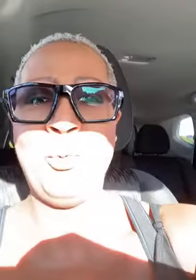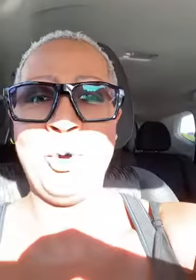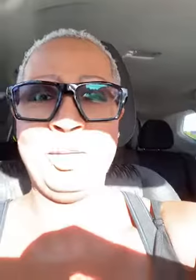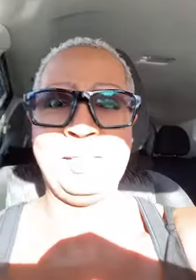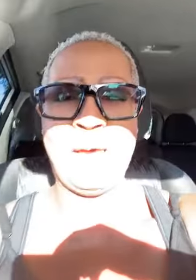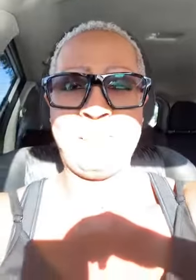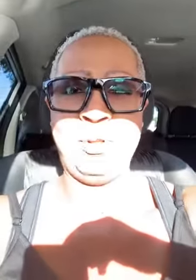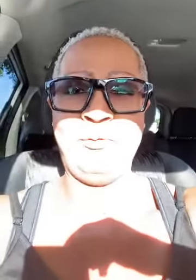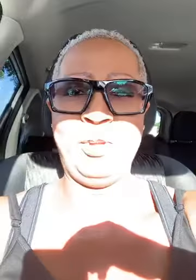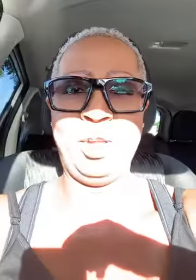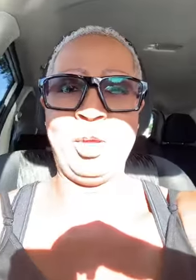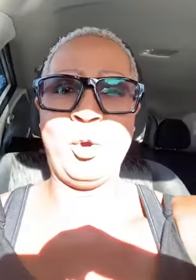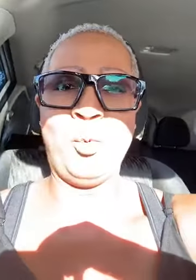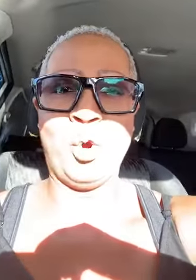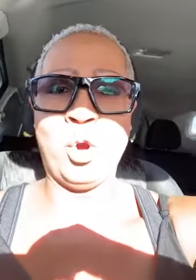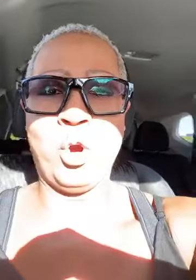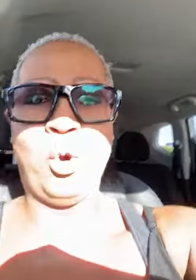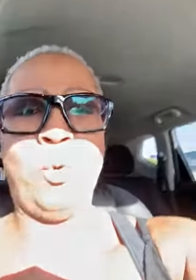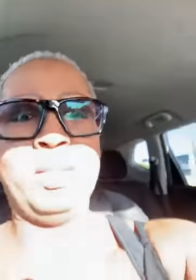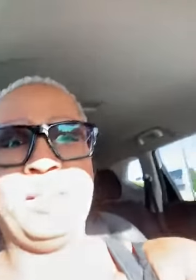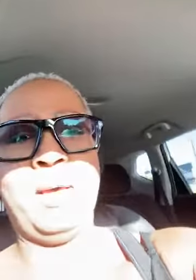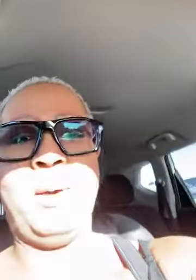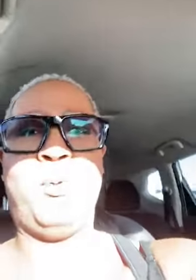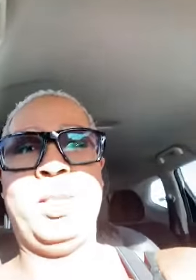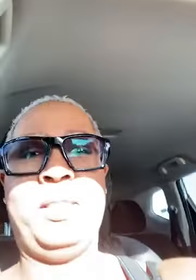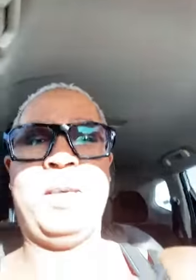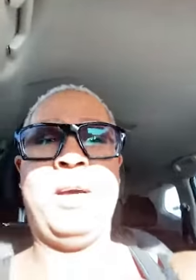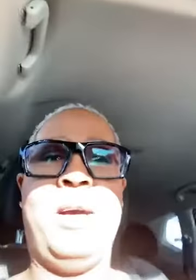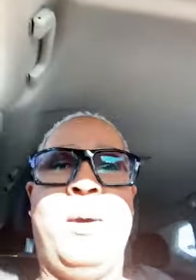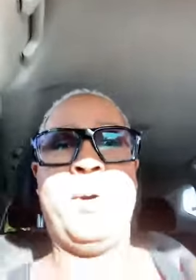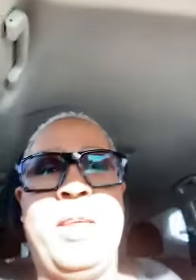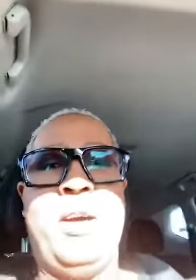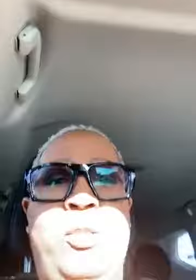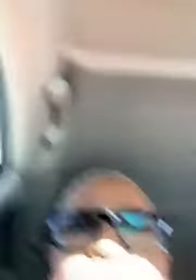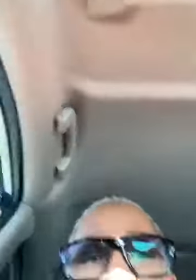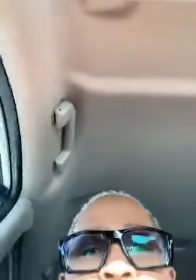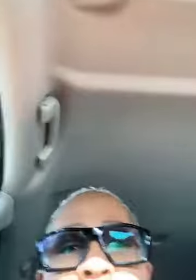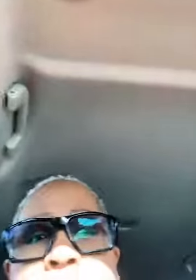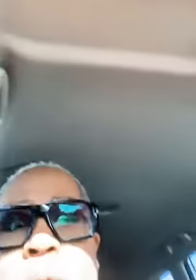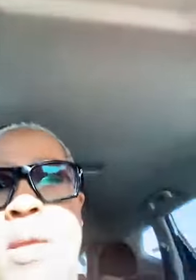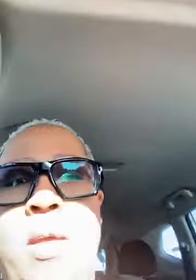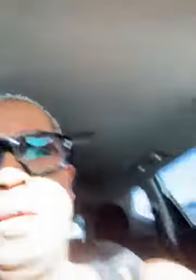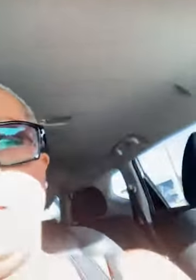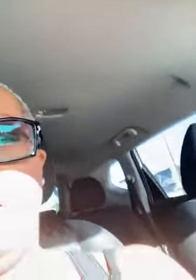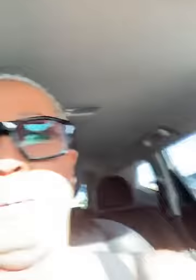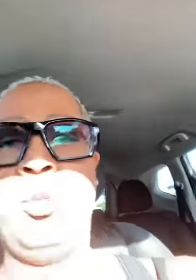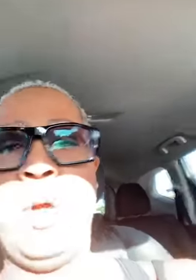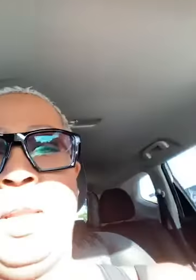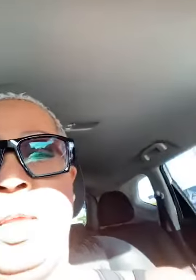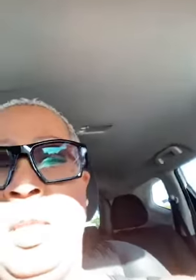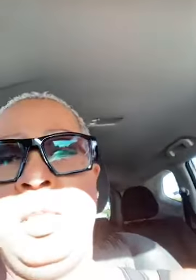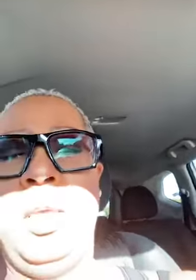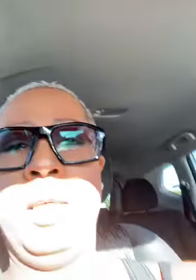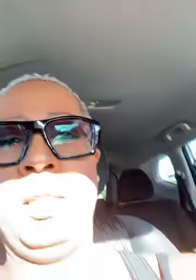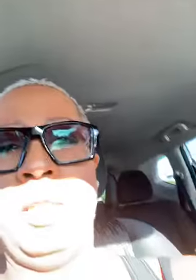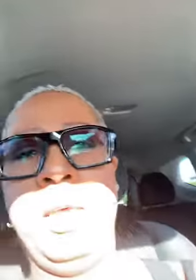what's happening video world what's up what's up how y'all doing today i'm trying to get it together today